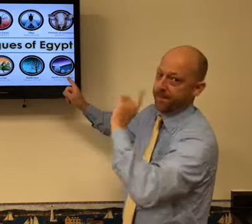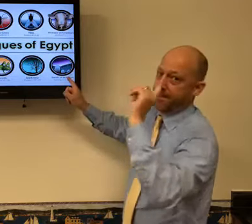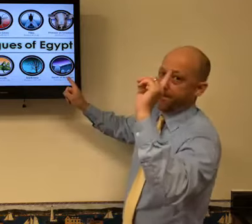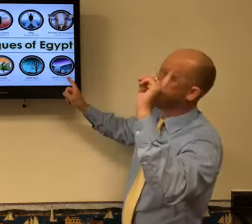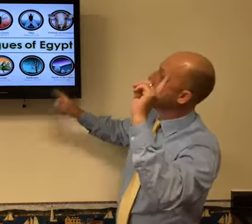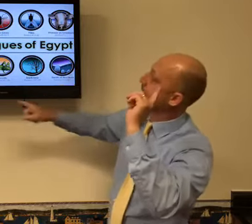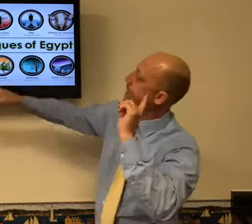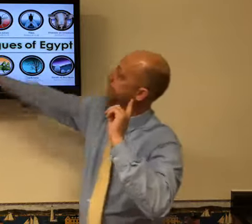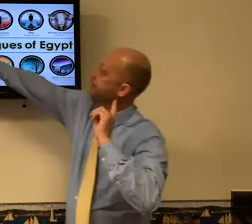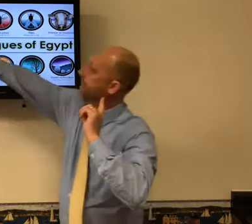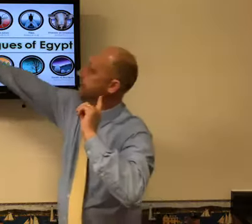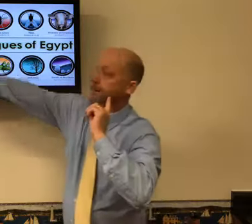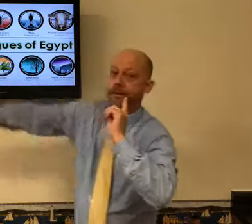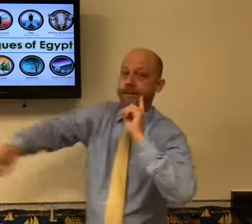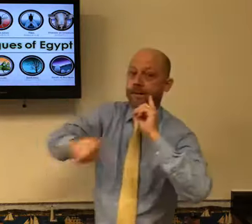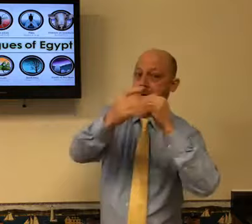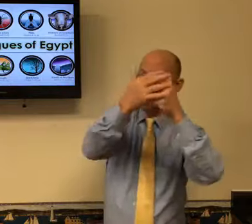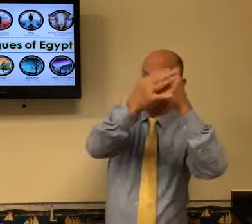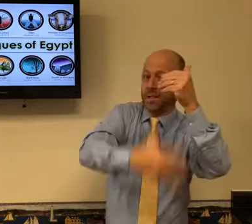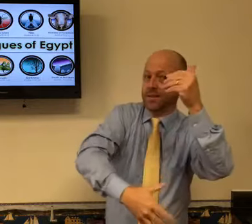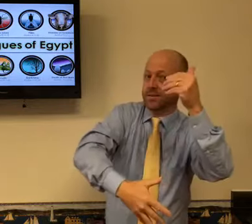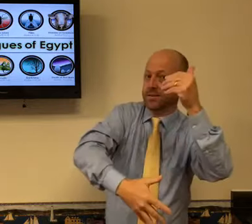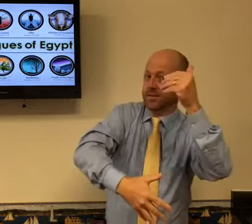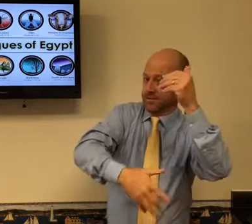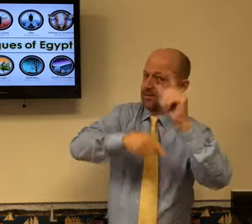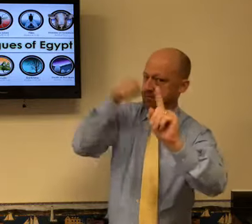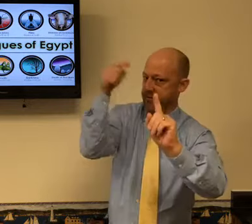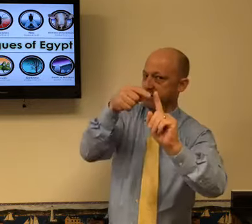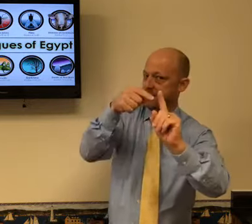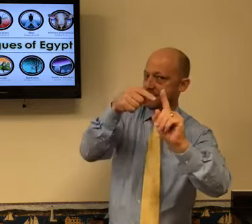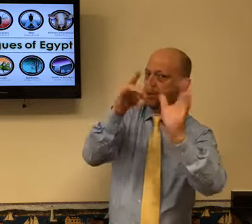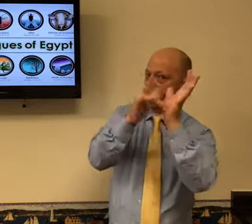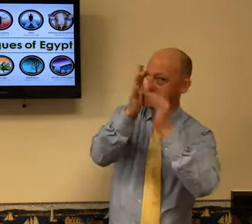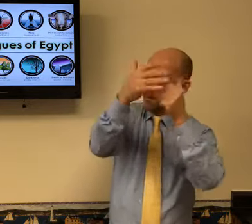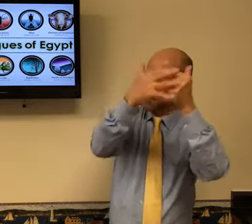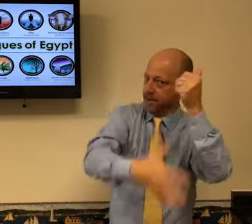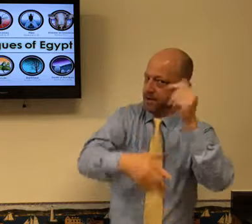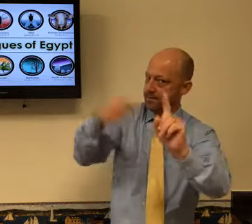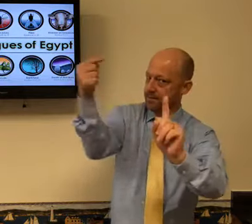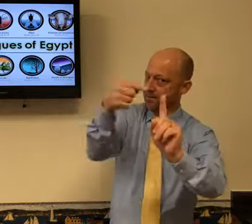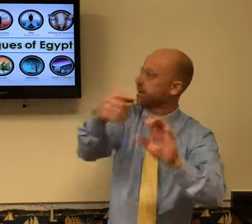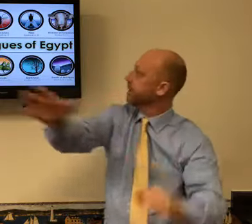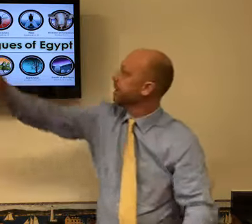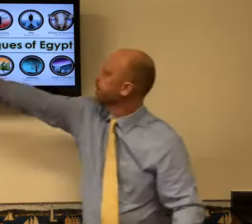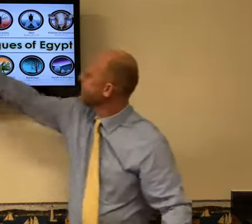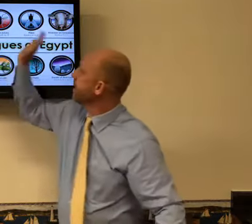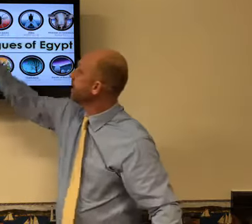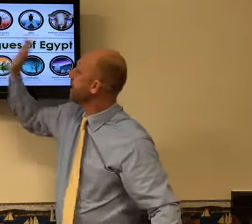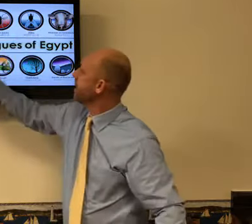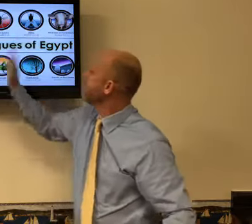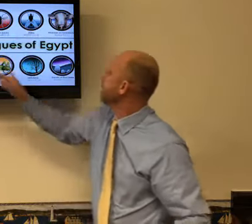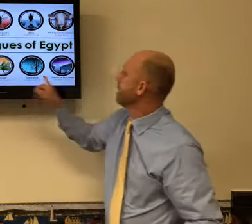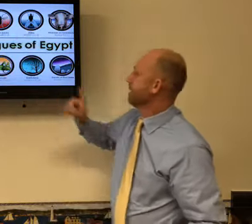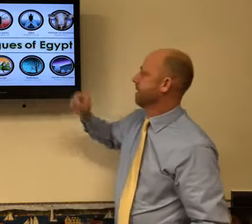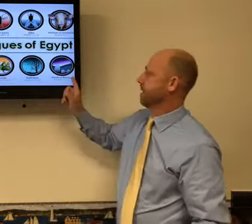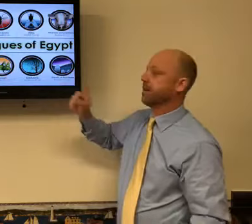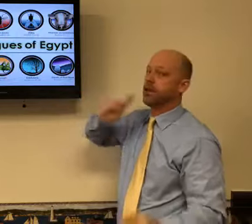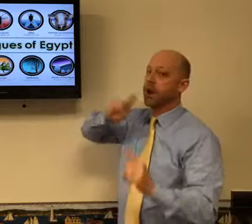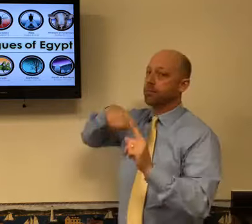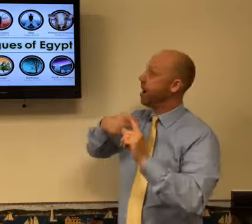on the doorpost. So the first sign was the blood, the water turned to blood, and then you have all these,